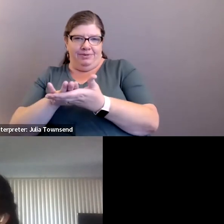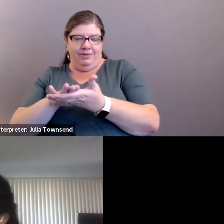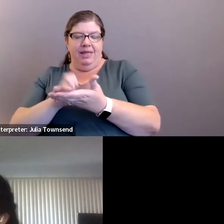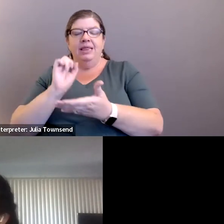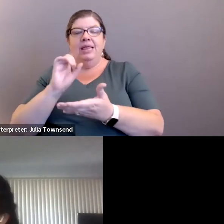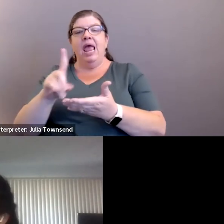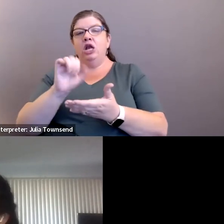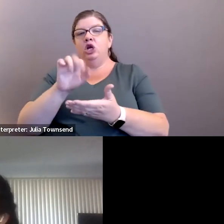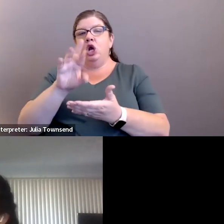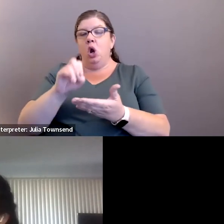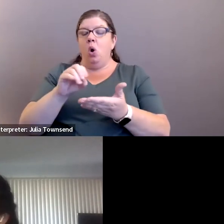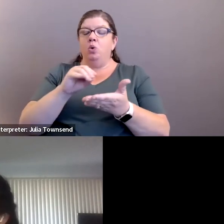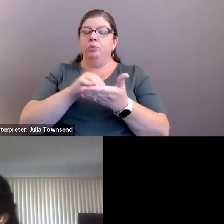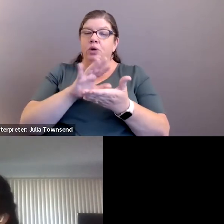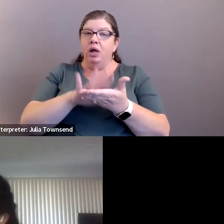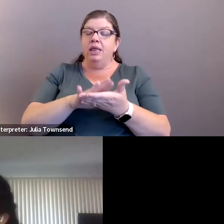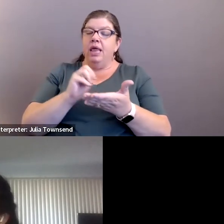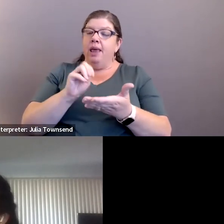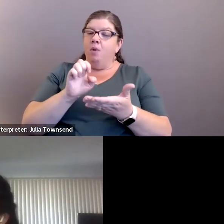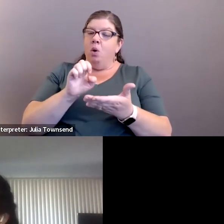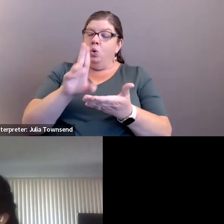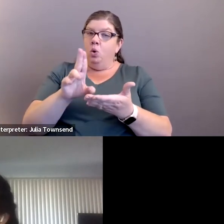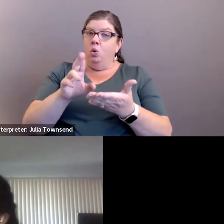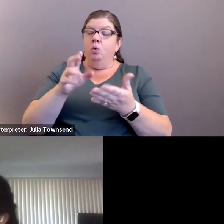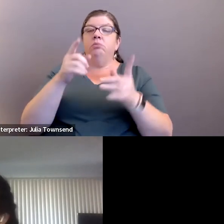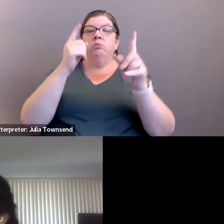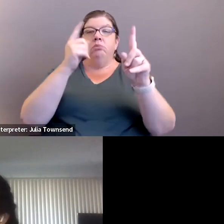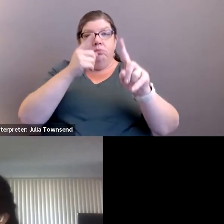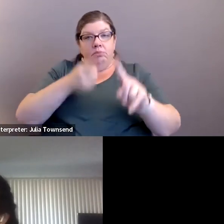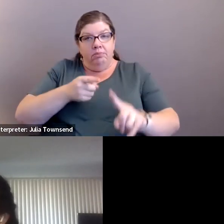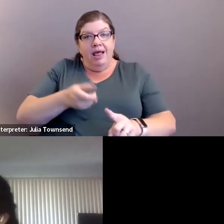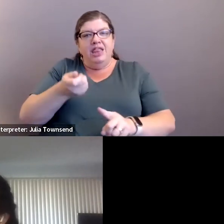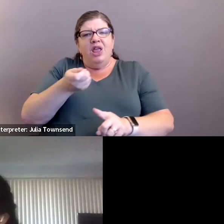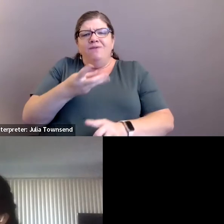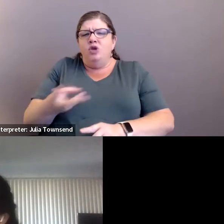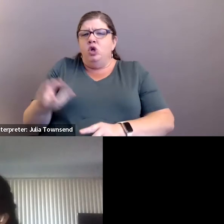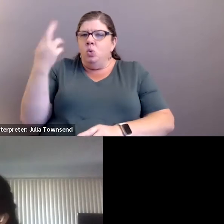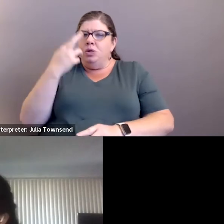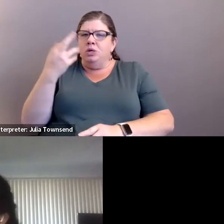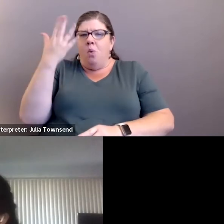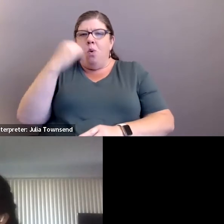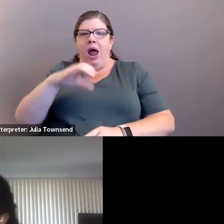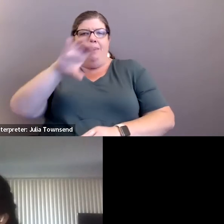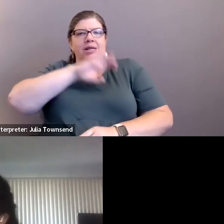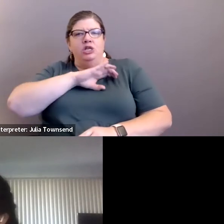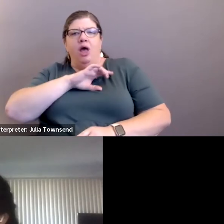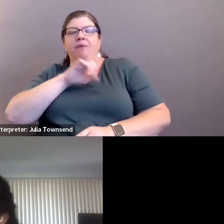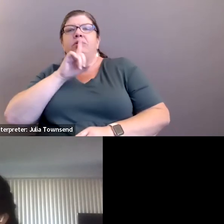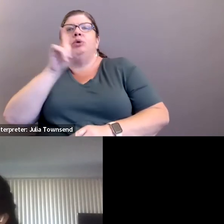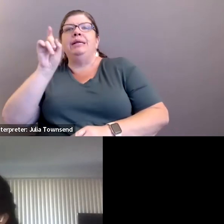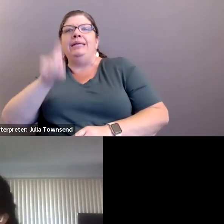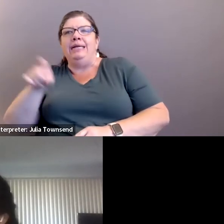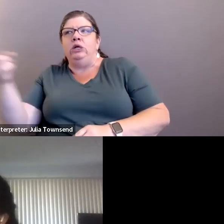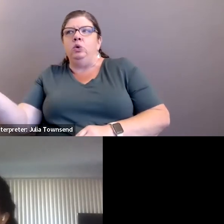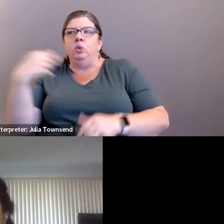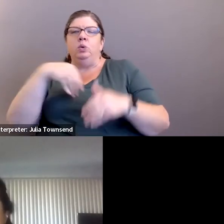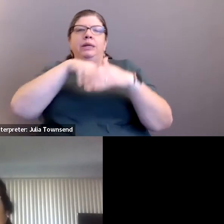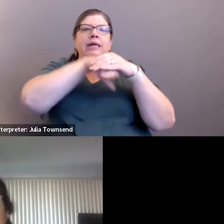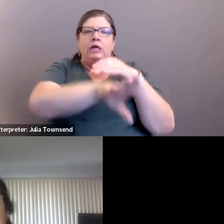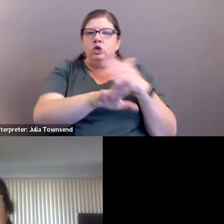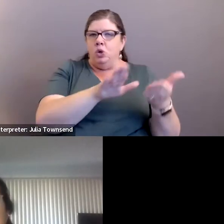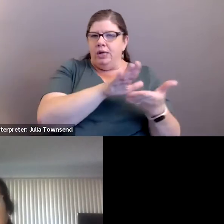Ed Code notes in the MOU outlines that the very few reasons why a police officer would need to enter